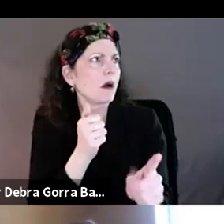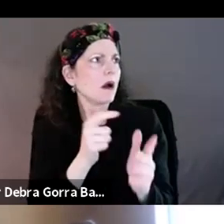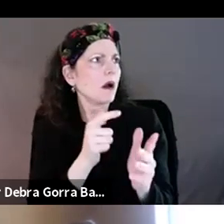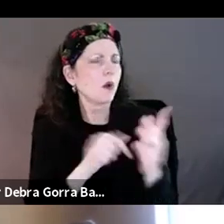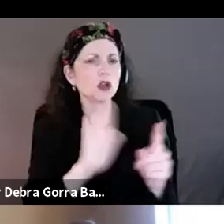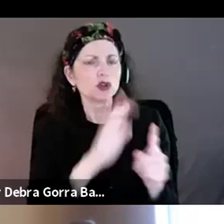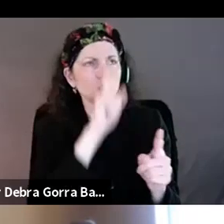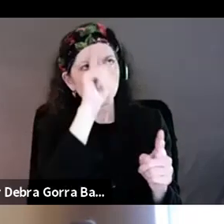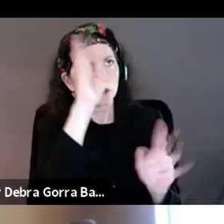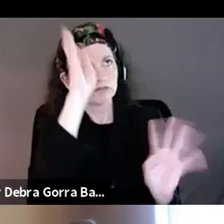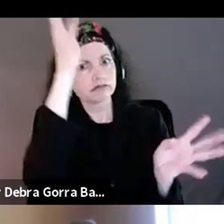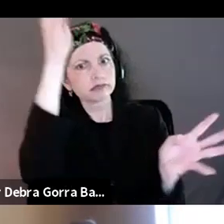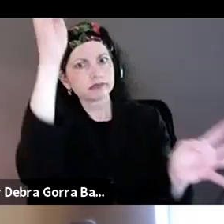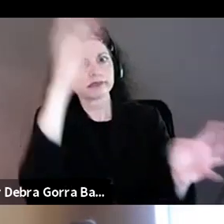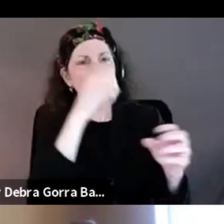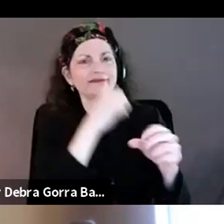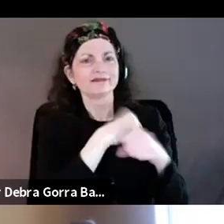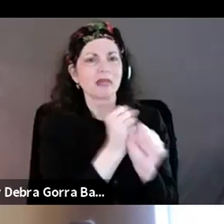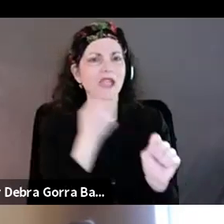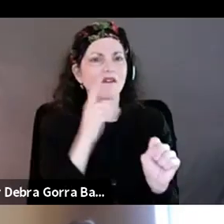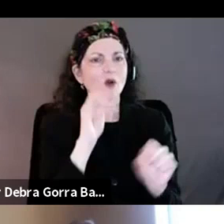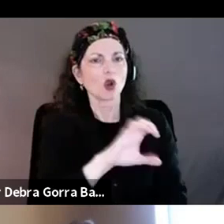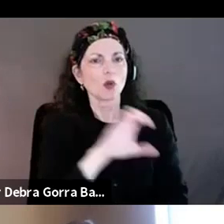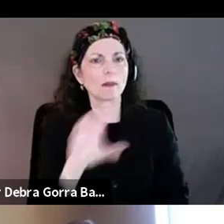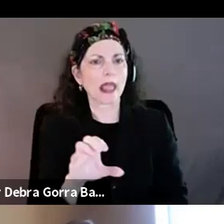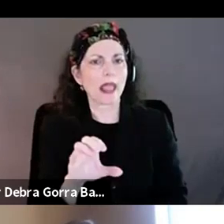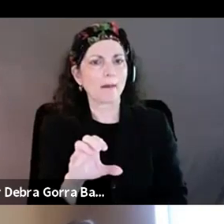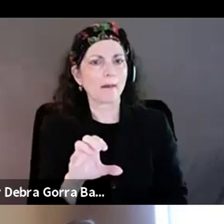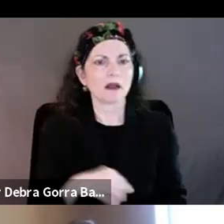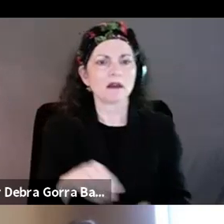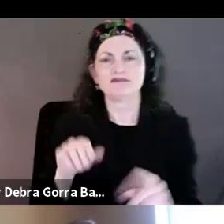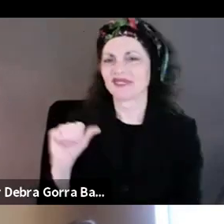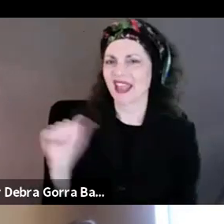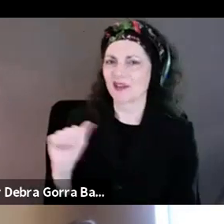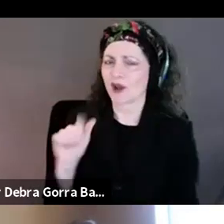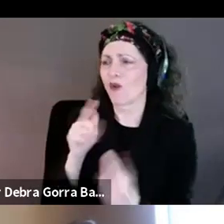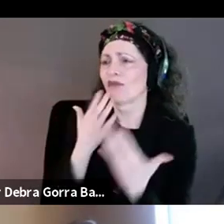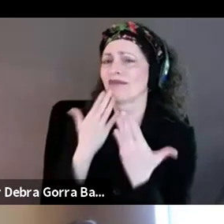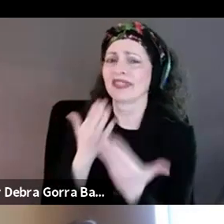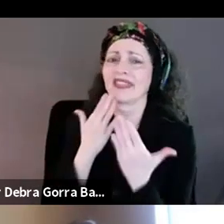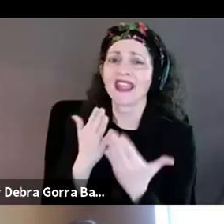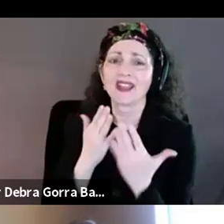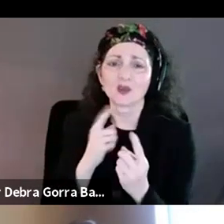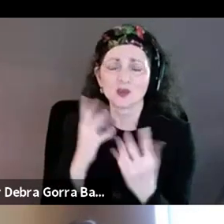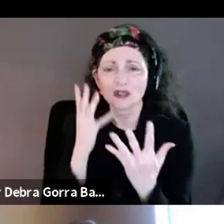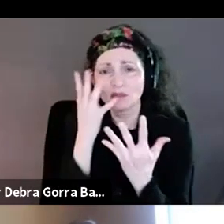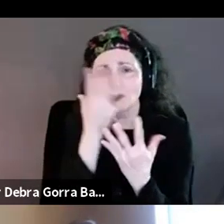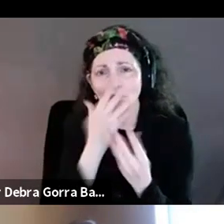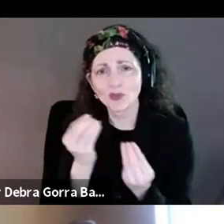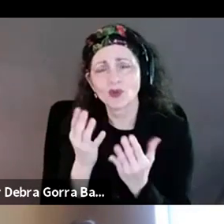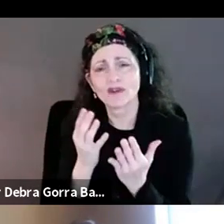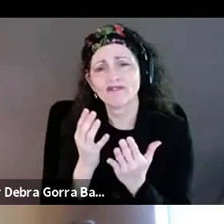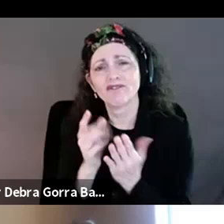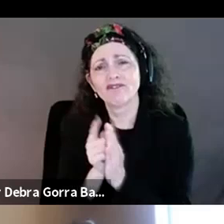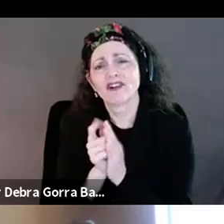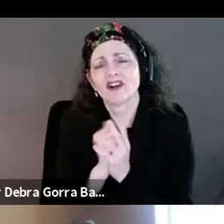So, well, thank you all. And, um, I just, this is a beautiful moment. And I would say in